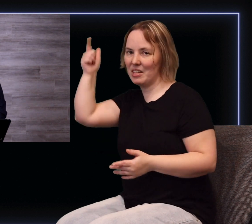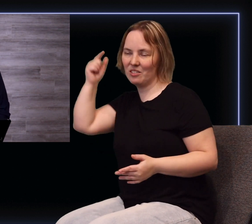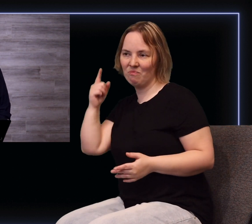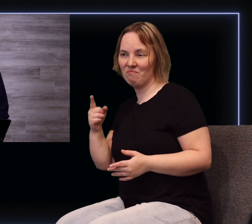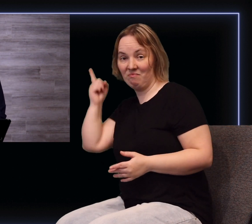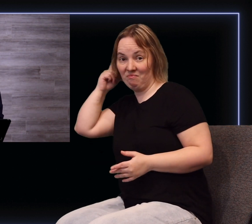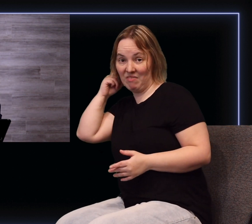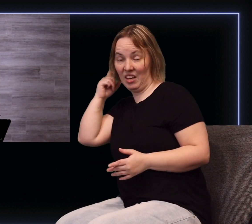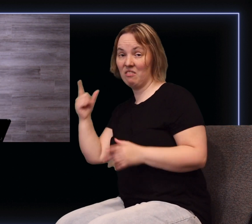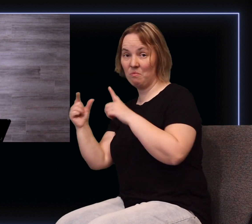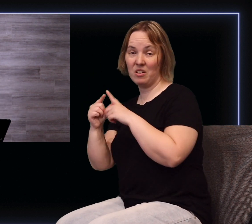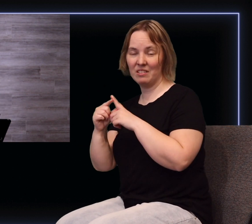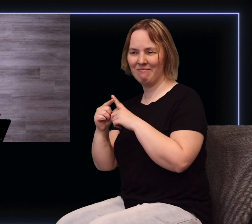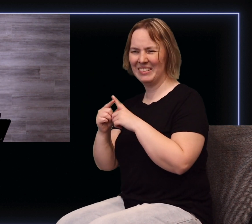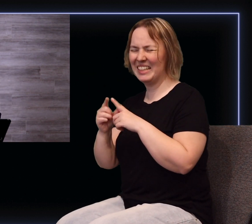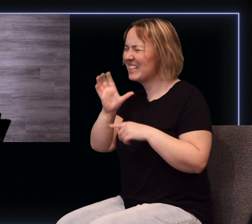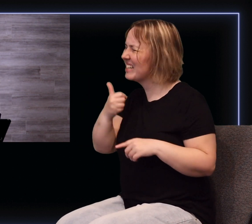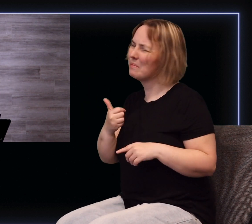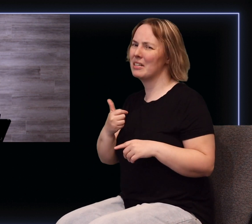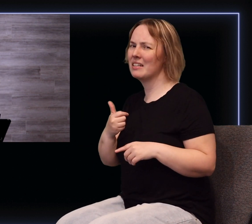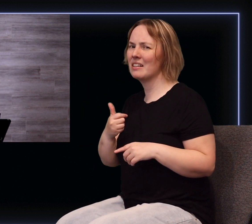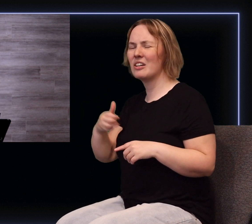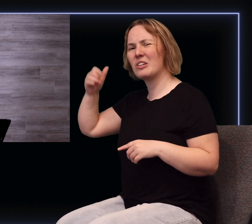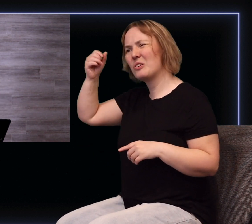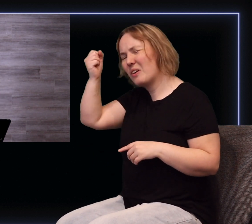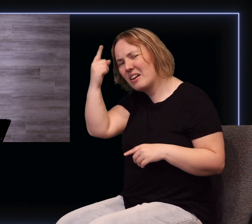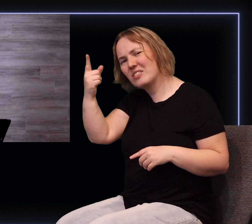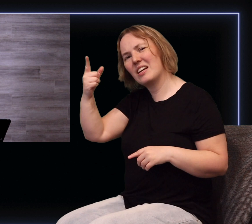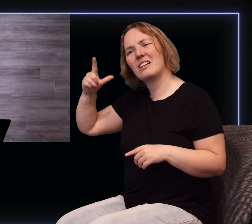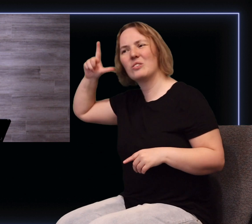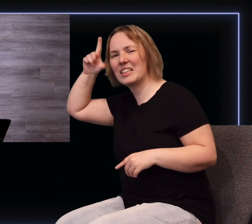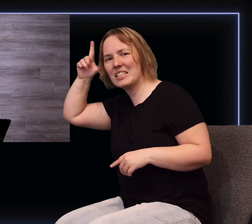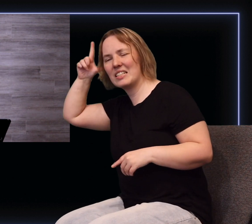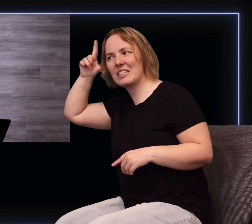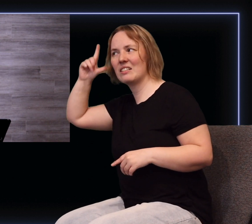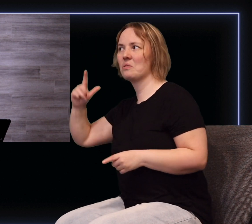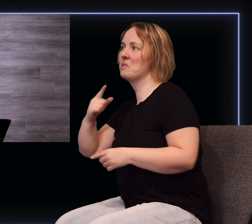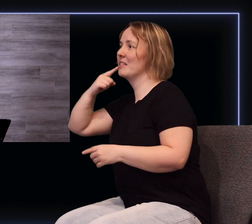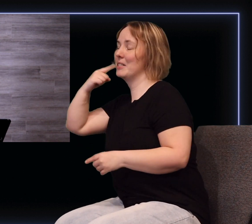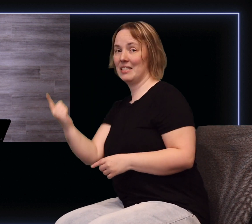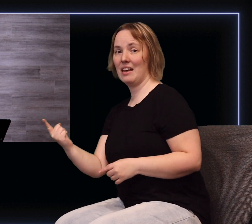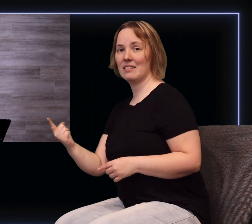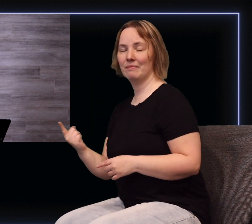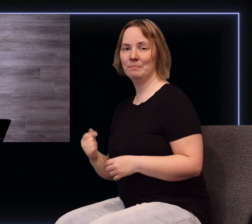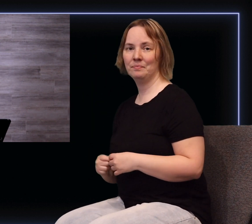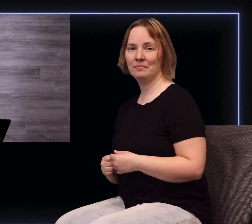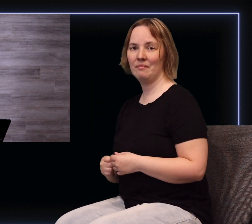words doesn't mean that you're hearing what is actually being said. So